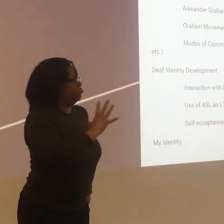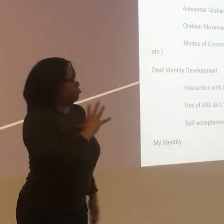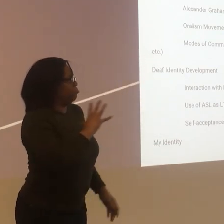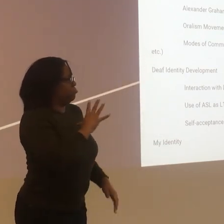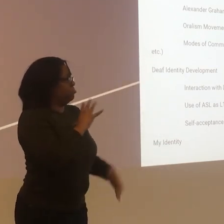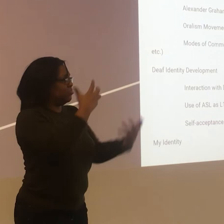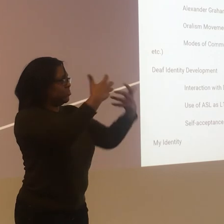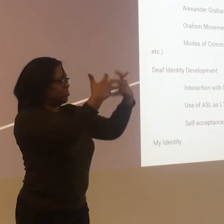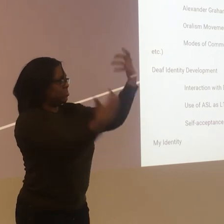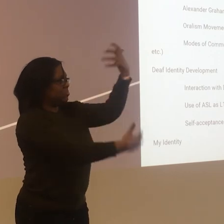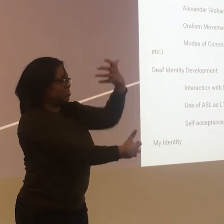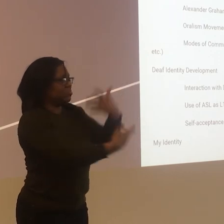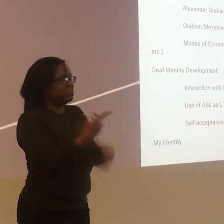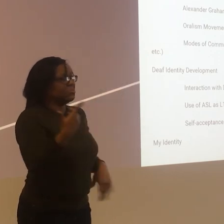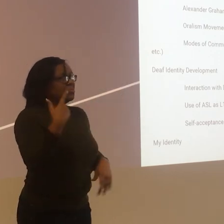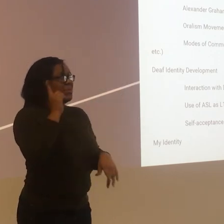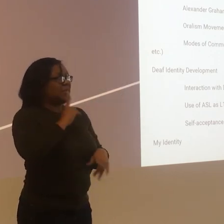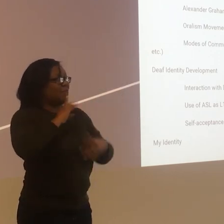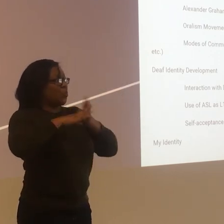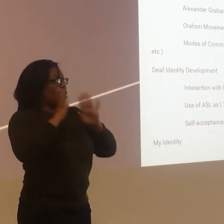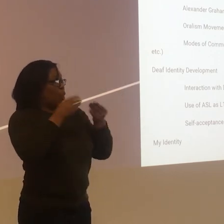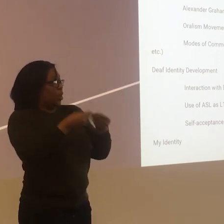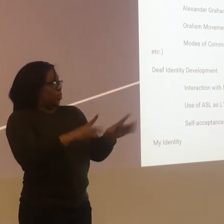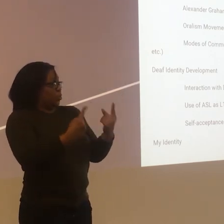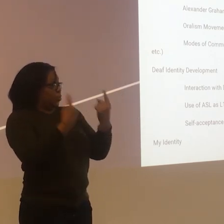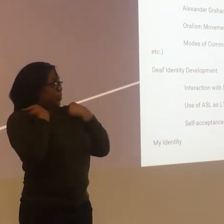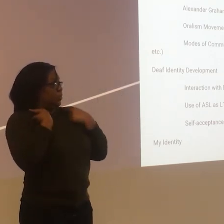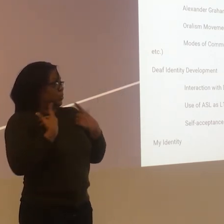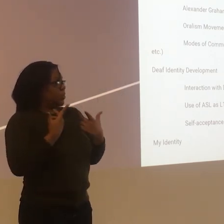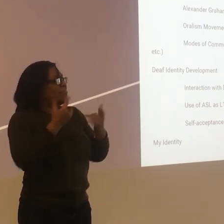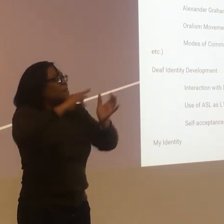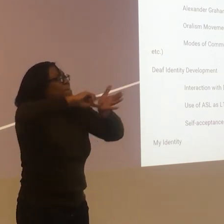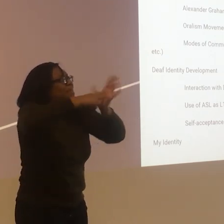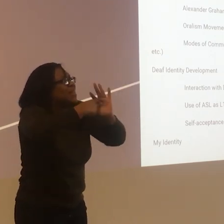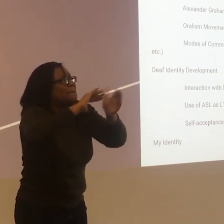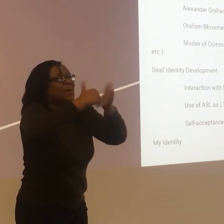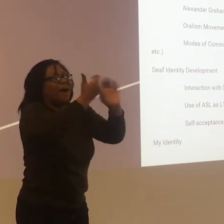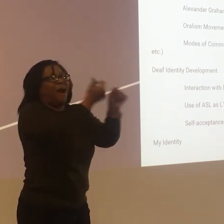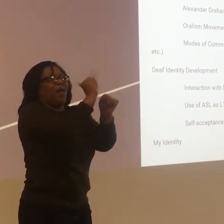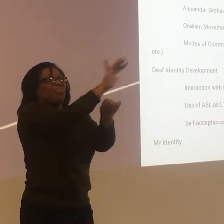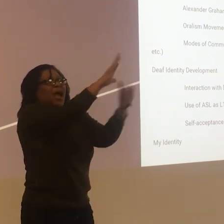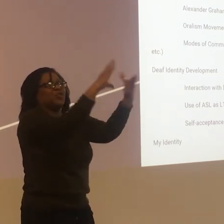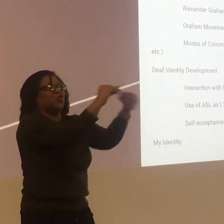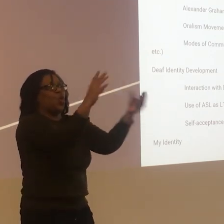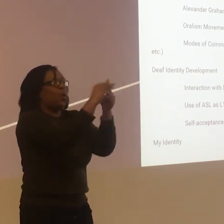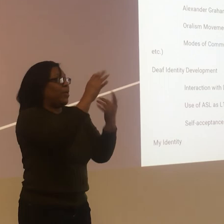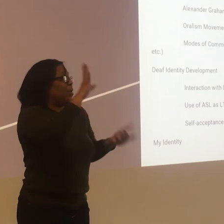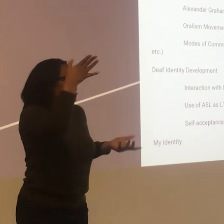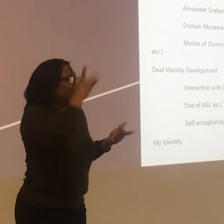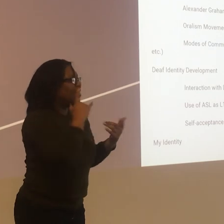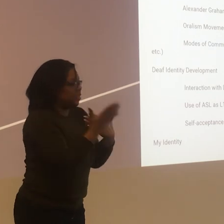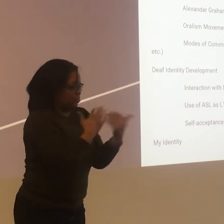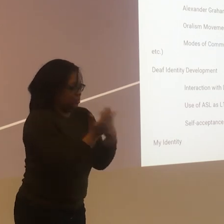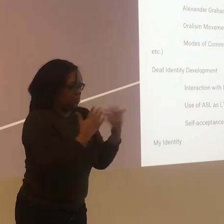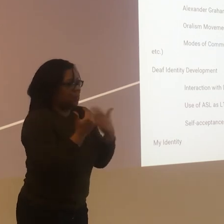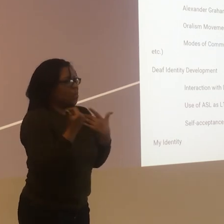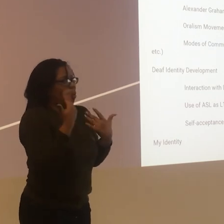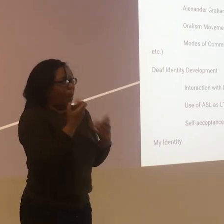And if you can get someone that matches it, it would be better. If not, then everything is missed. It